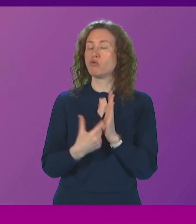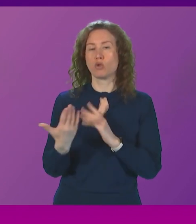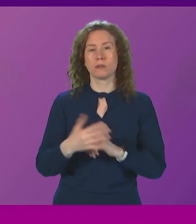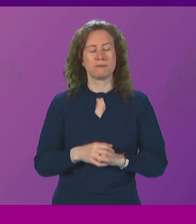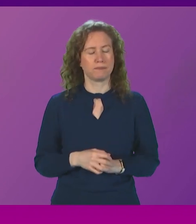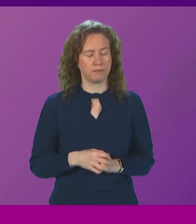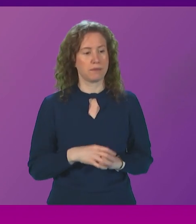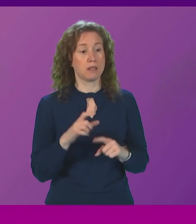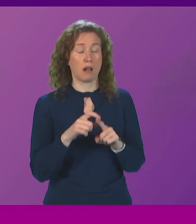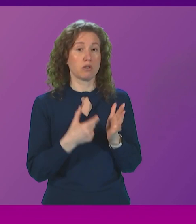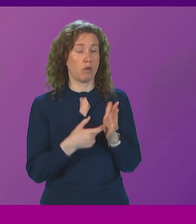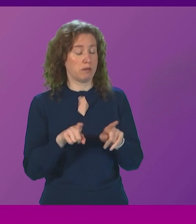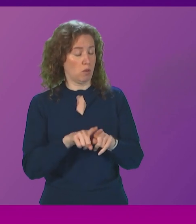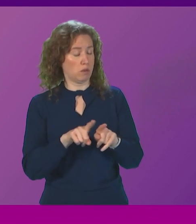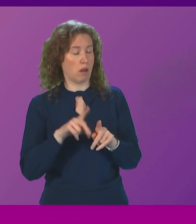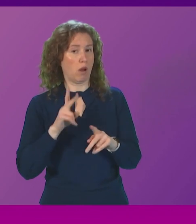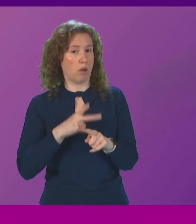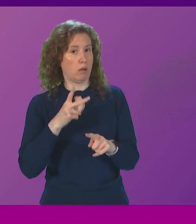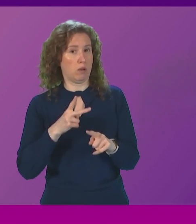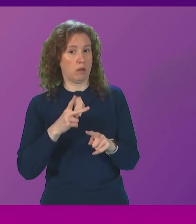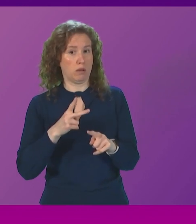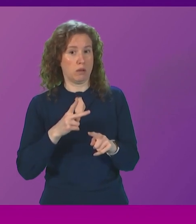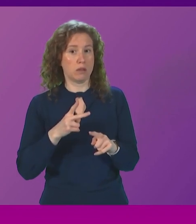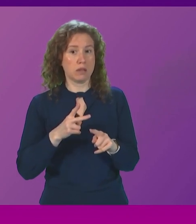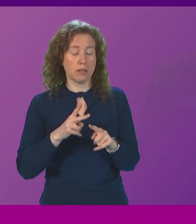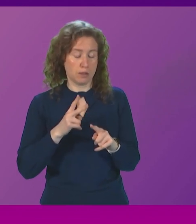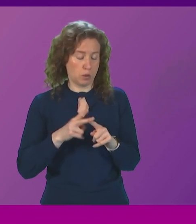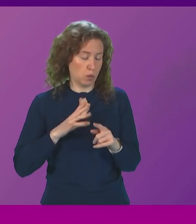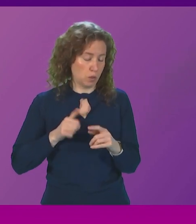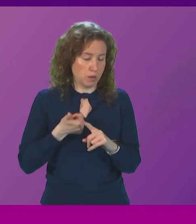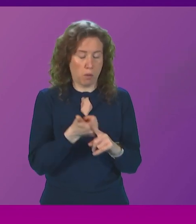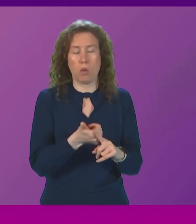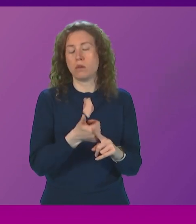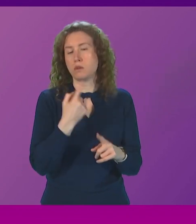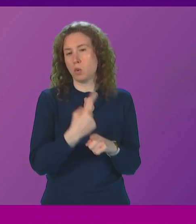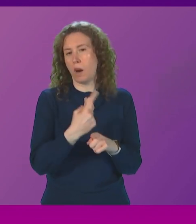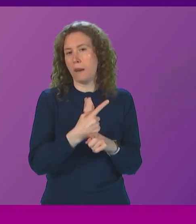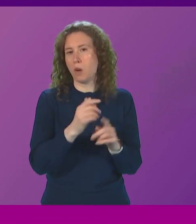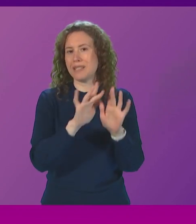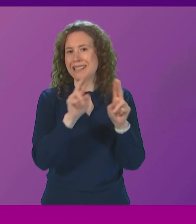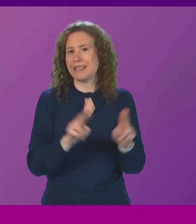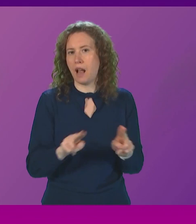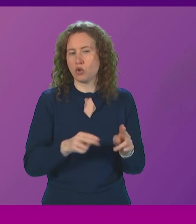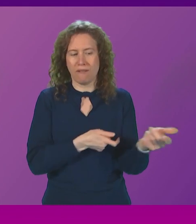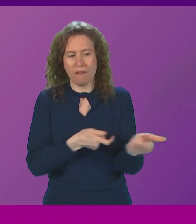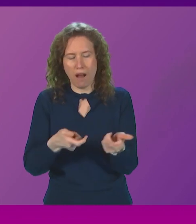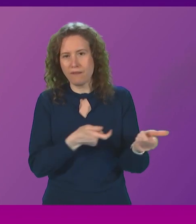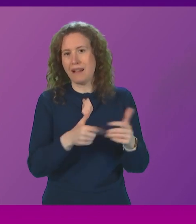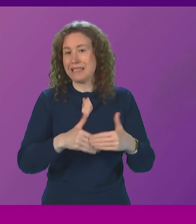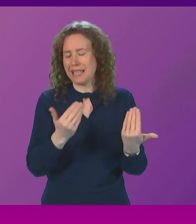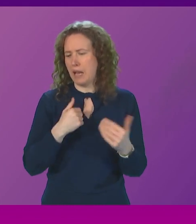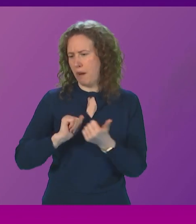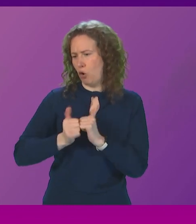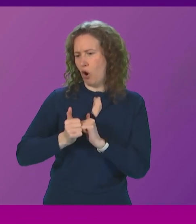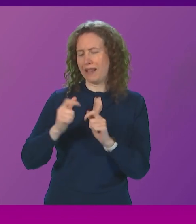Can I begin by associating myself with the remarks of the First Minister on International Firefighters Day? think my colleague Russell Finlay is